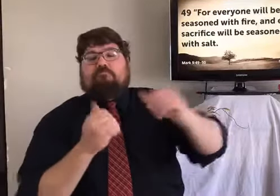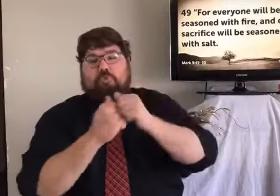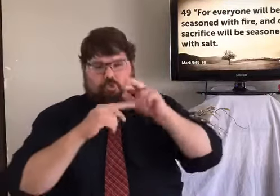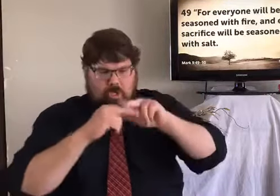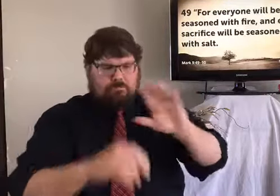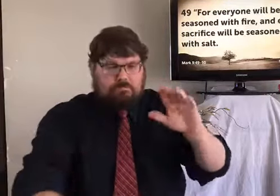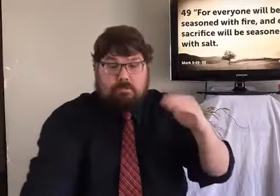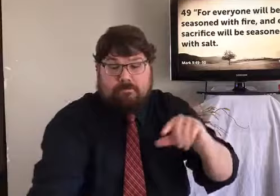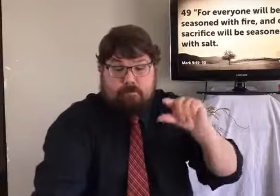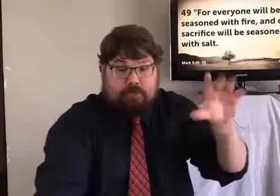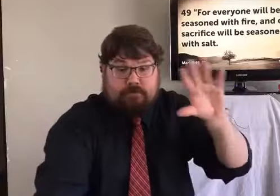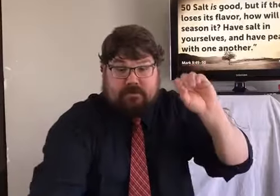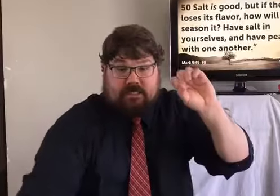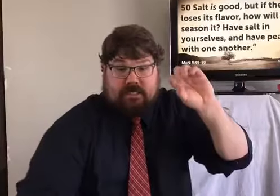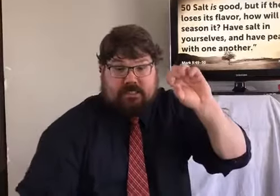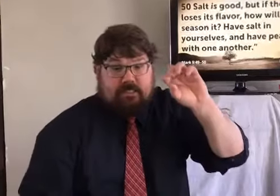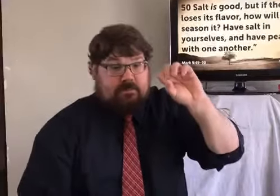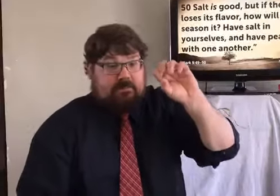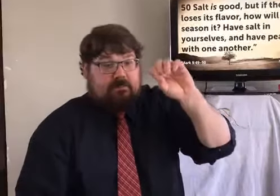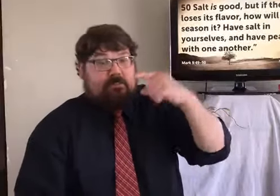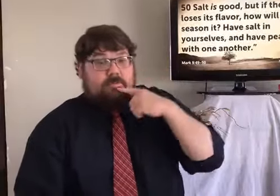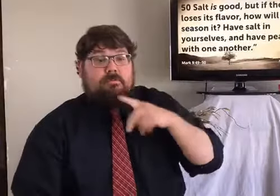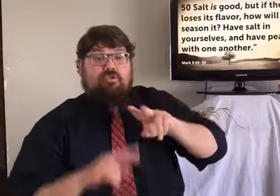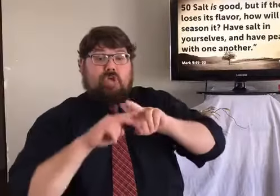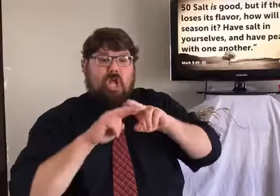And every sacrifice will be seasoned with salt.